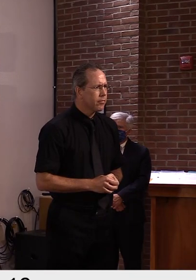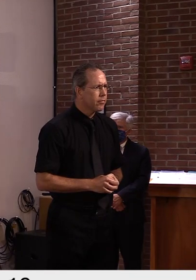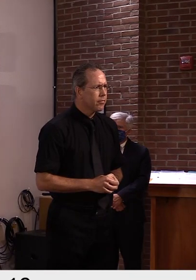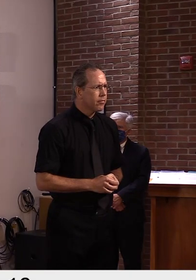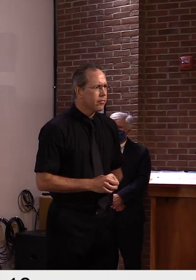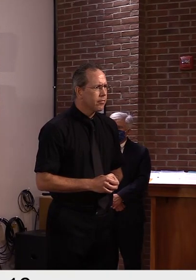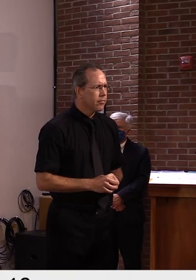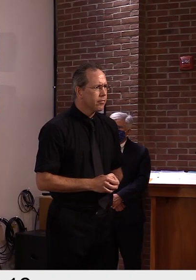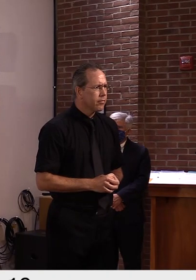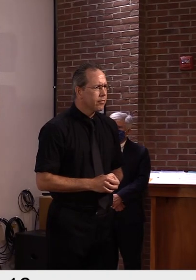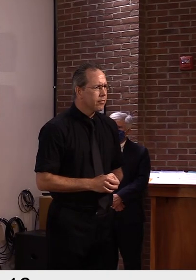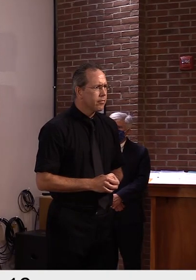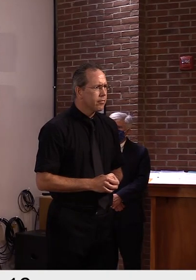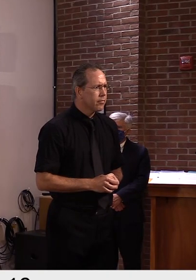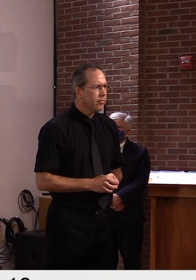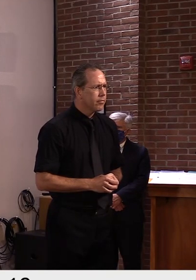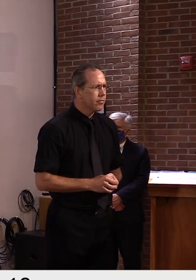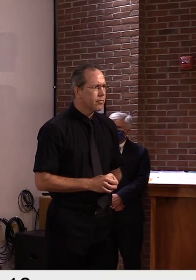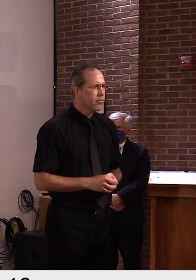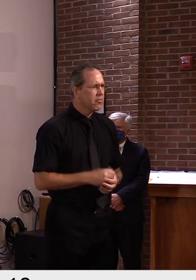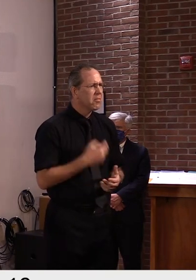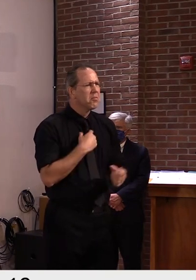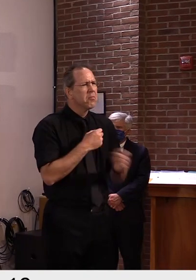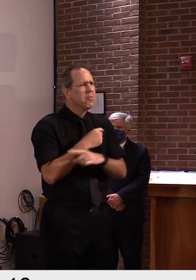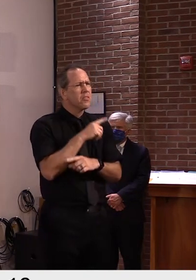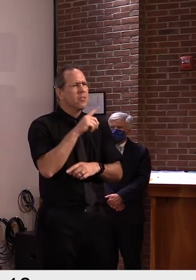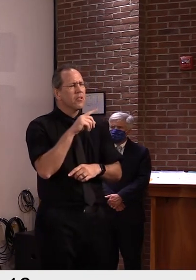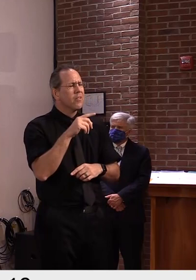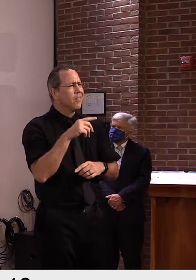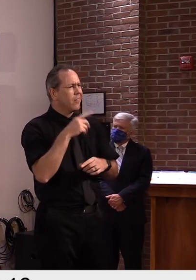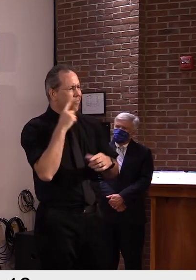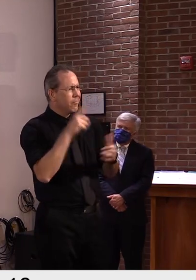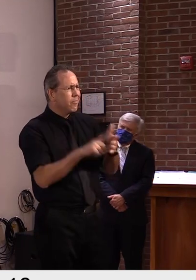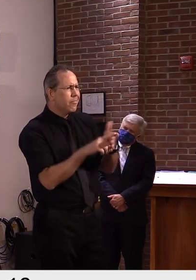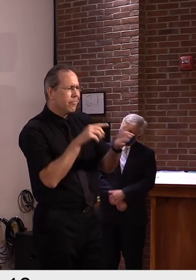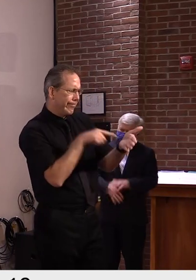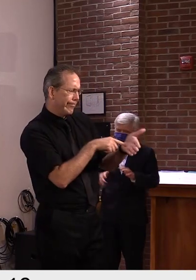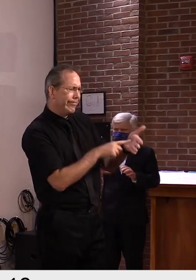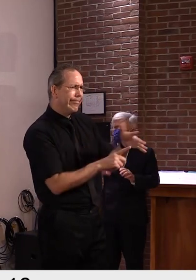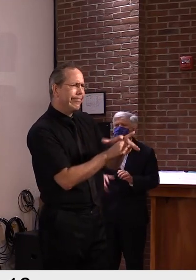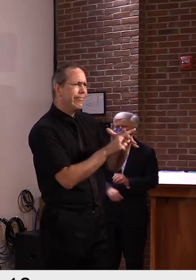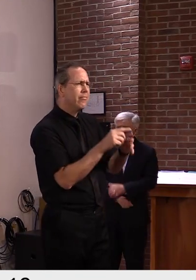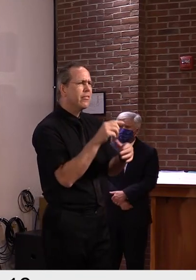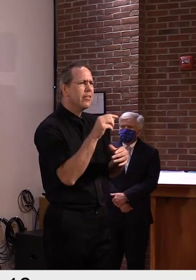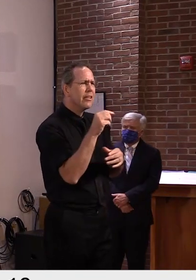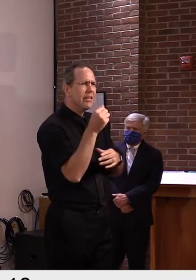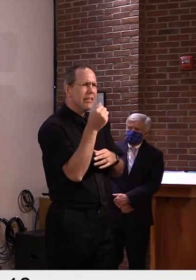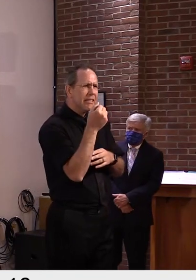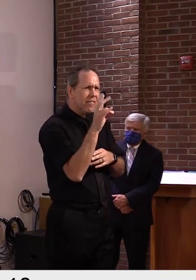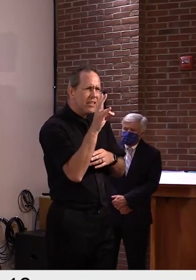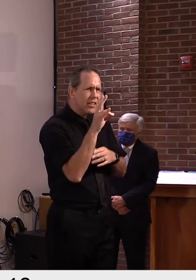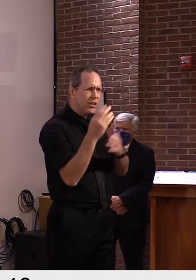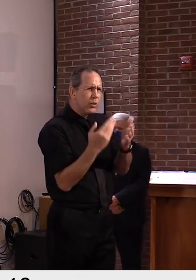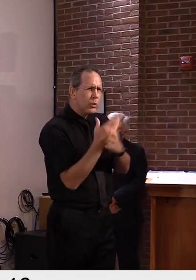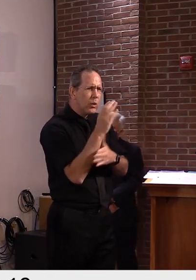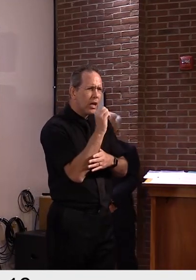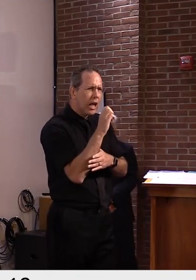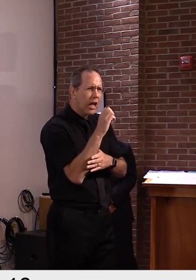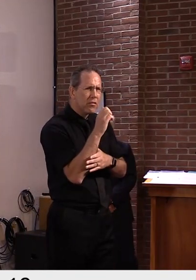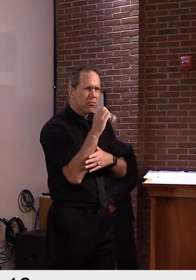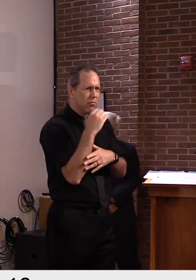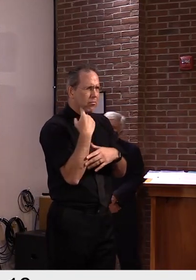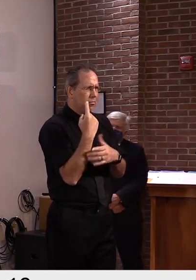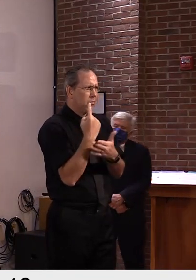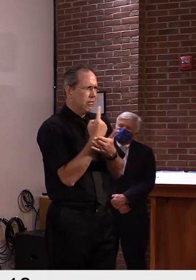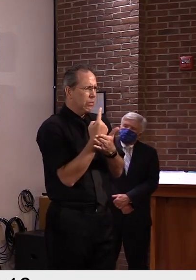in the last six weeks. Do I have that right? I, I, I'm, I'm working off of data from the dashboard and trying to make sure that's accurate, but I believe it to be true that